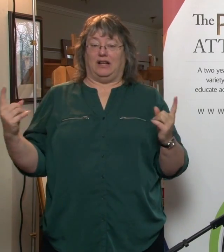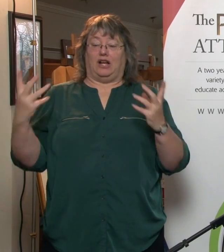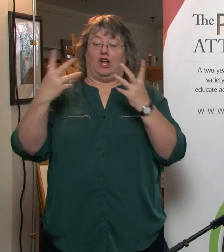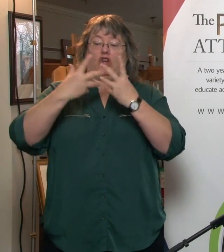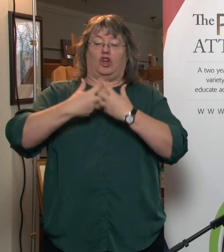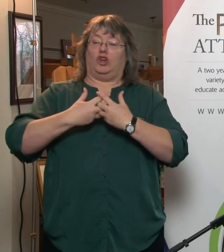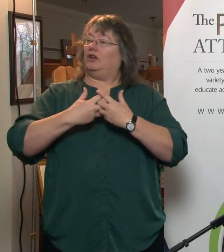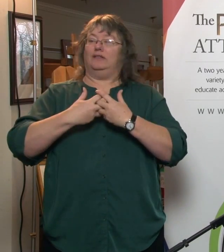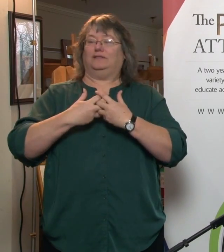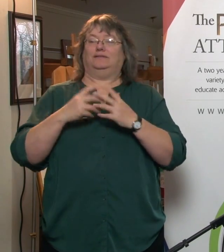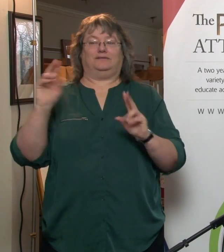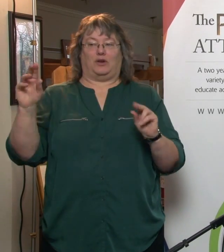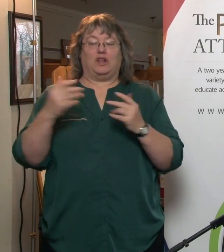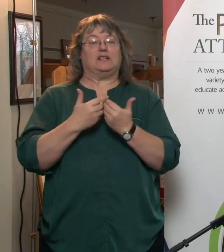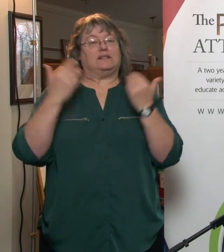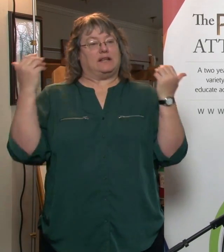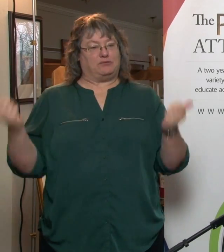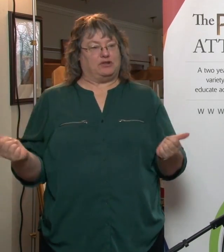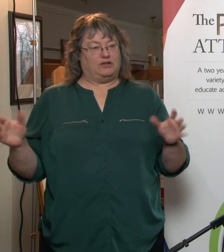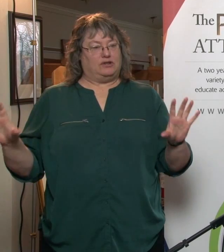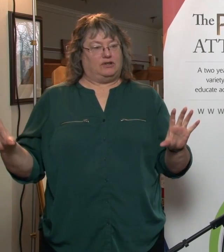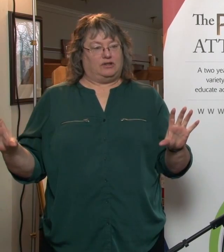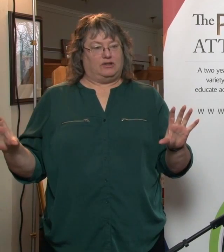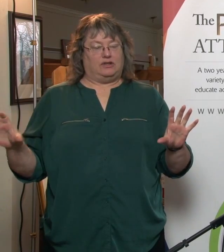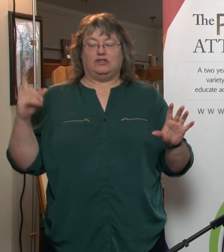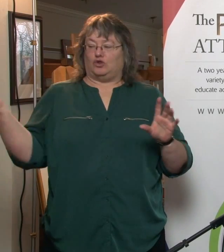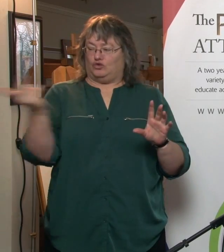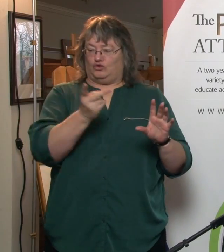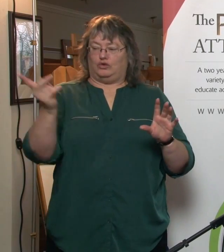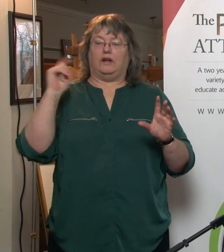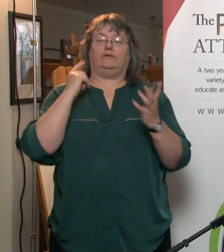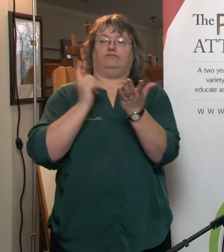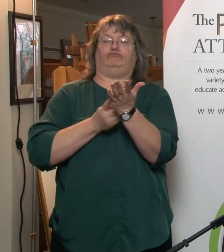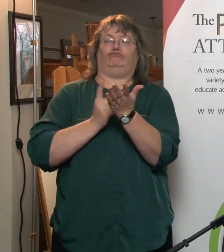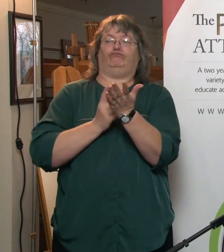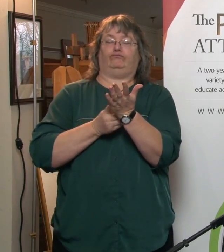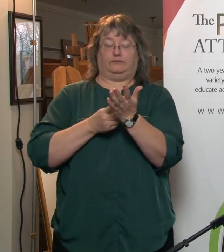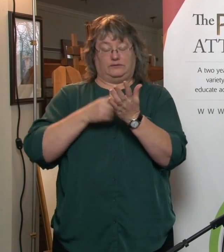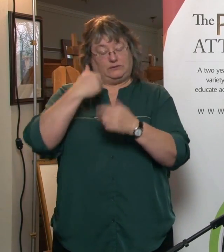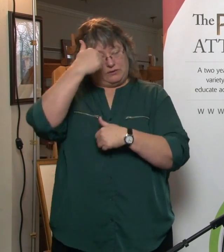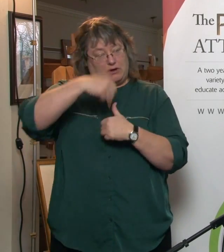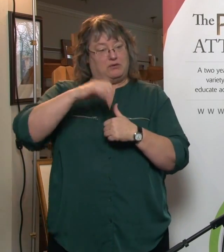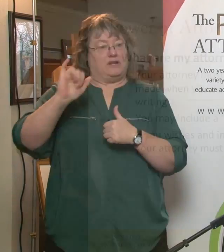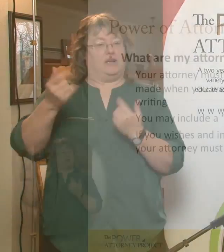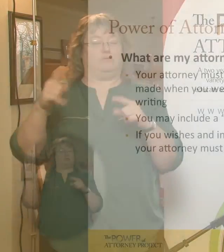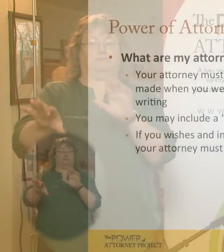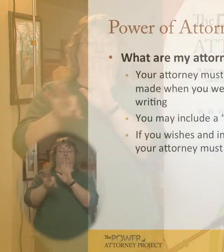completely separate. The attorneys may need to collaborate. So again, think about who you're naming in that regard.